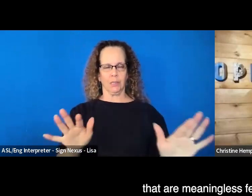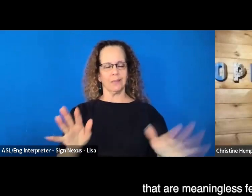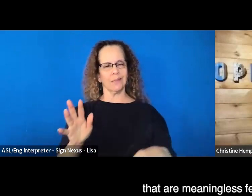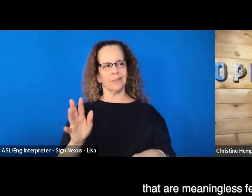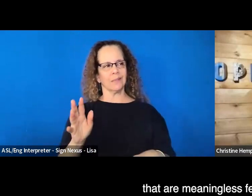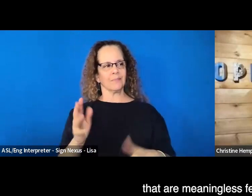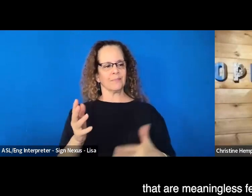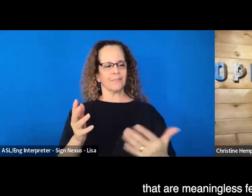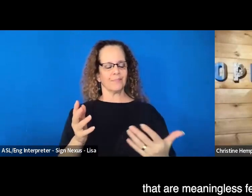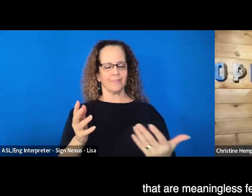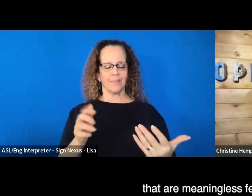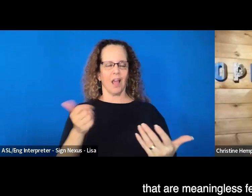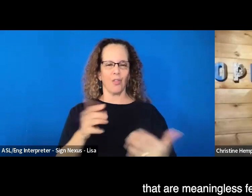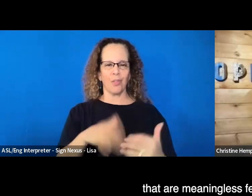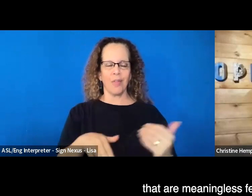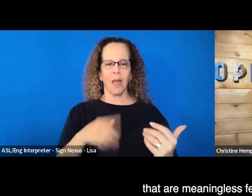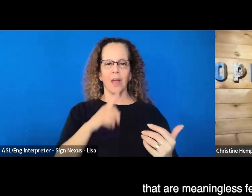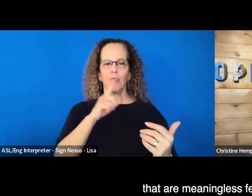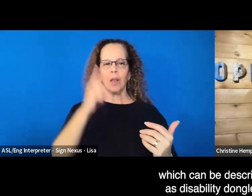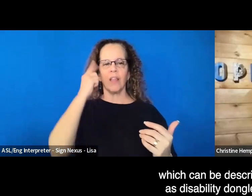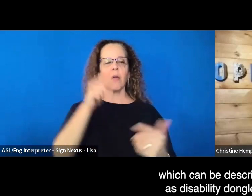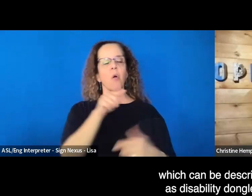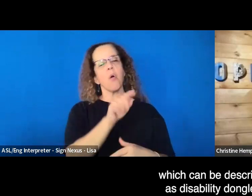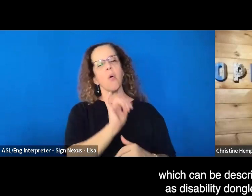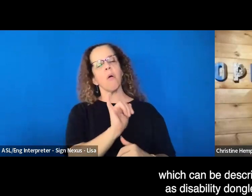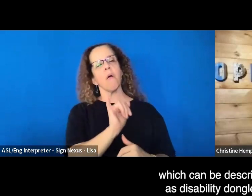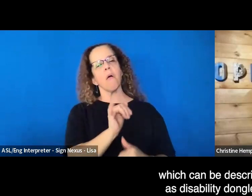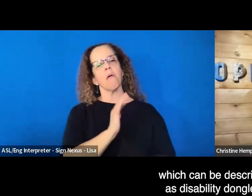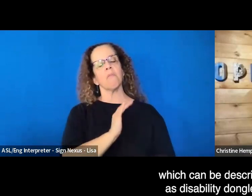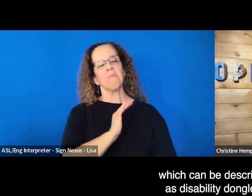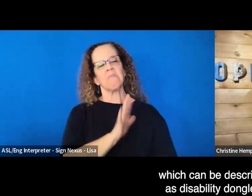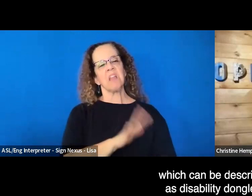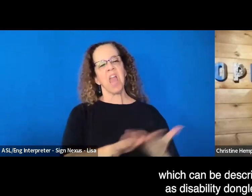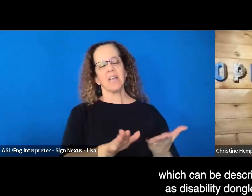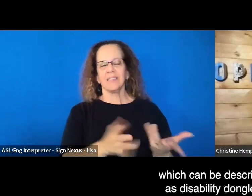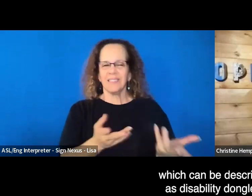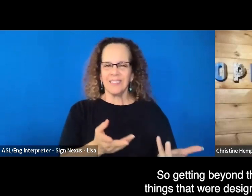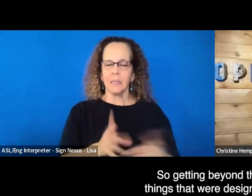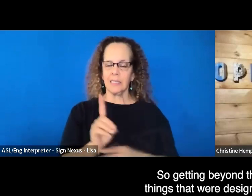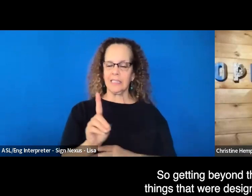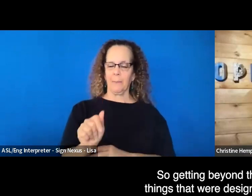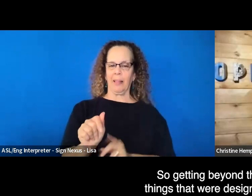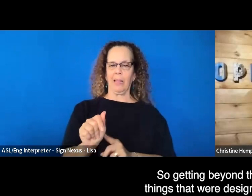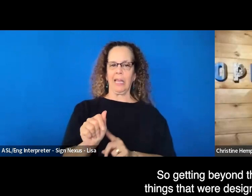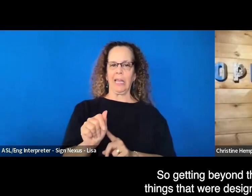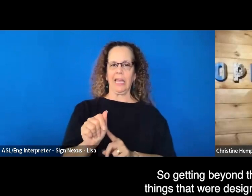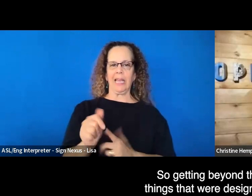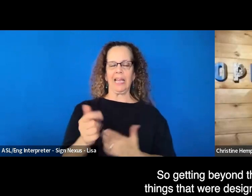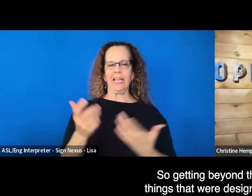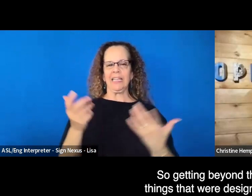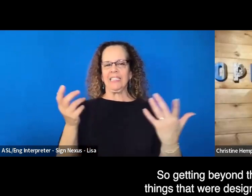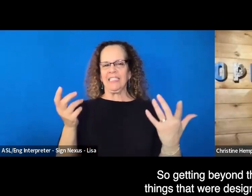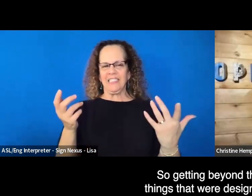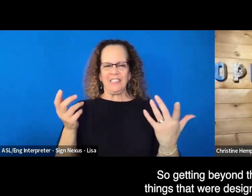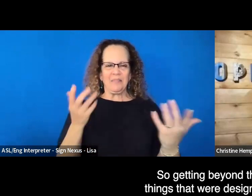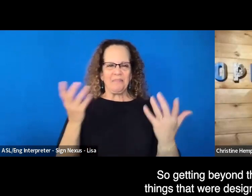are meaningless features, which can be described as disability dongles. So getting beyond those